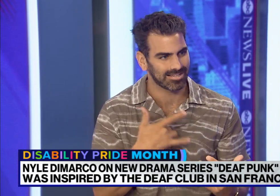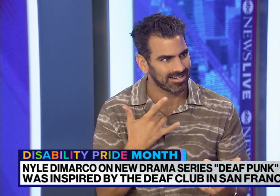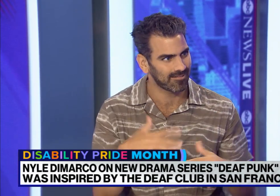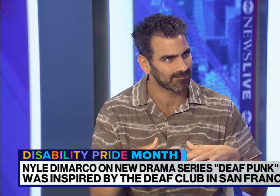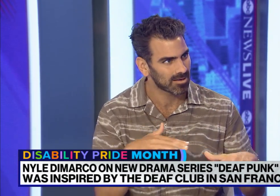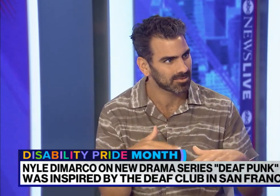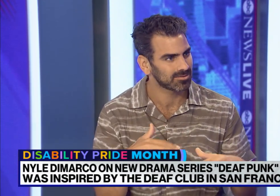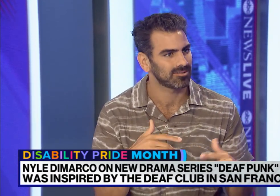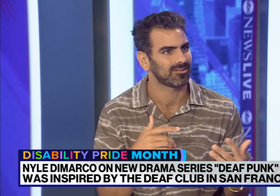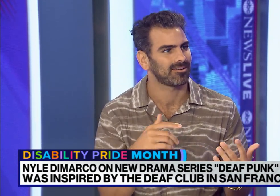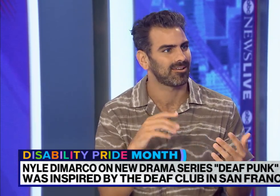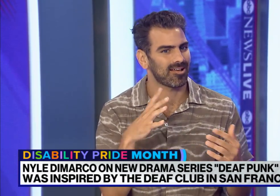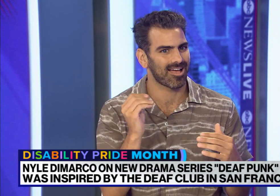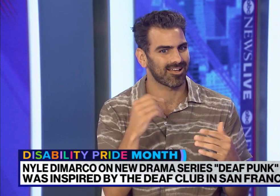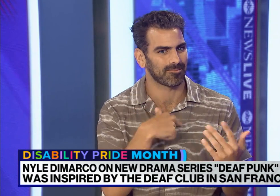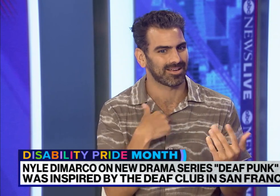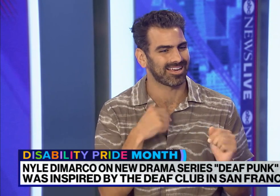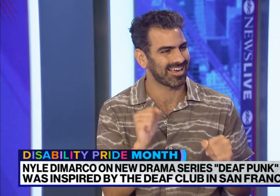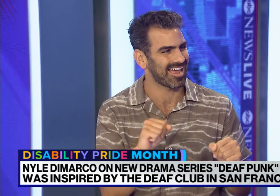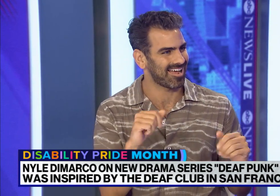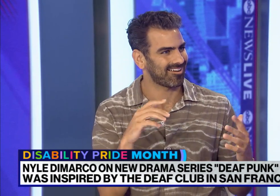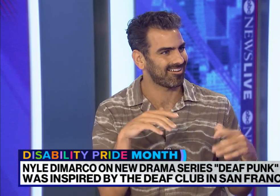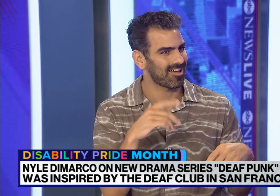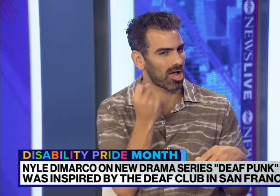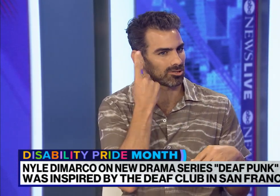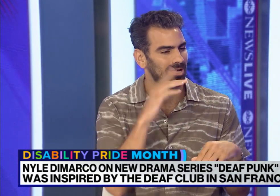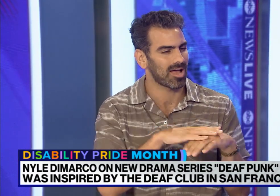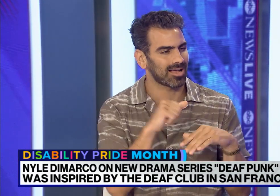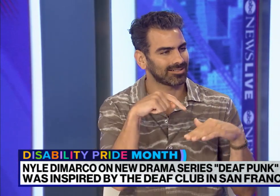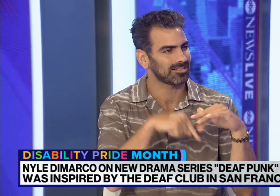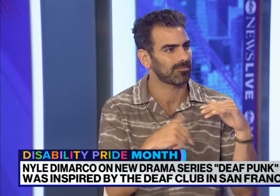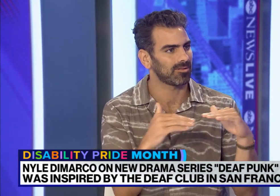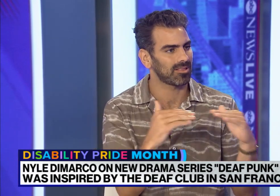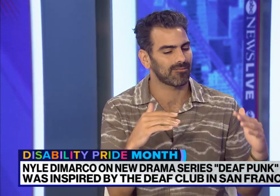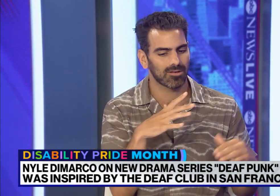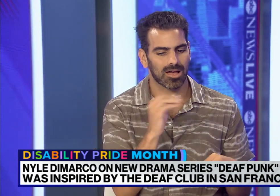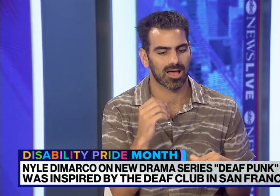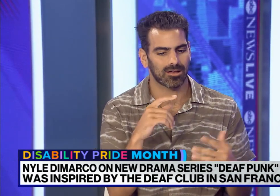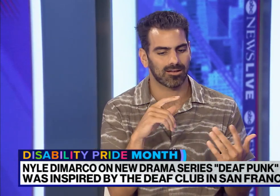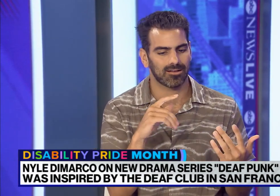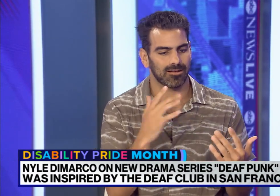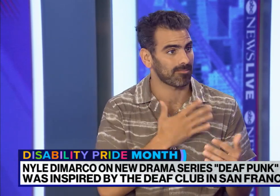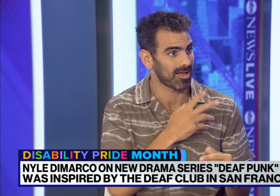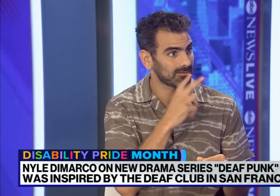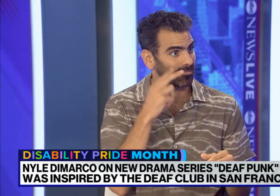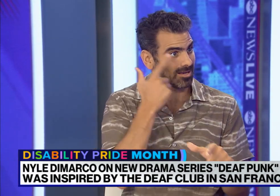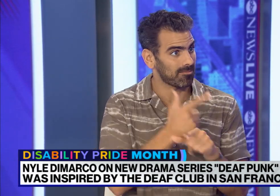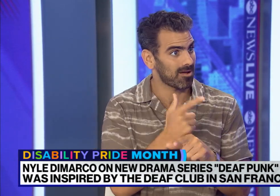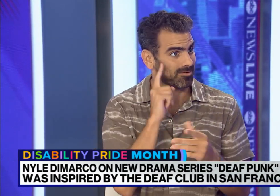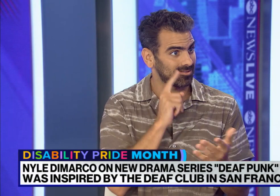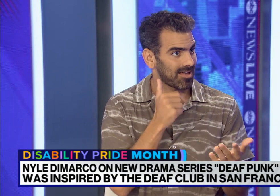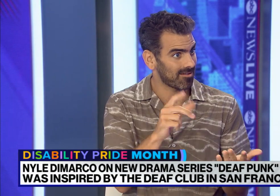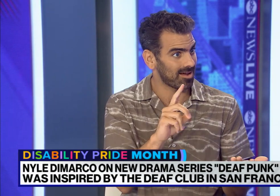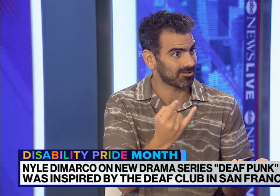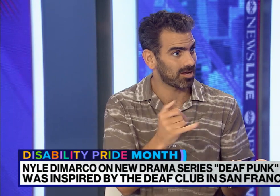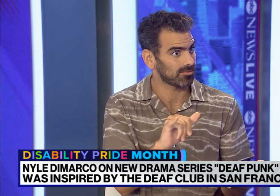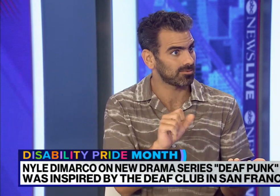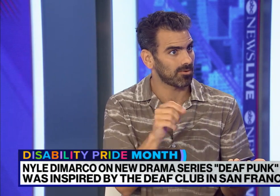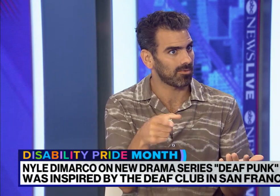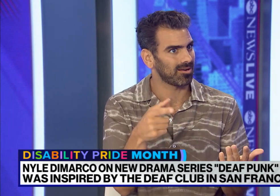sensitivity in all the others. So being able to be in tune with the vibrations and also understand music on a much deeper level, funny enough, my